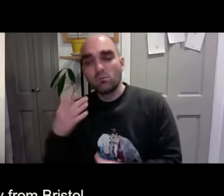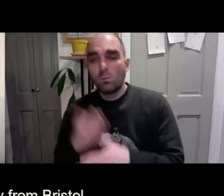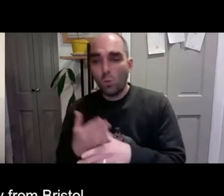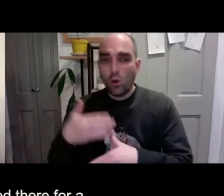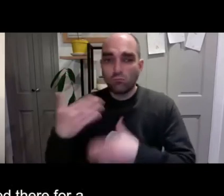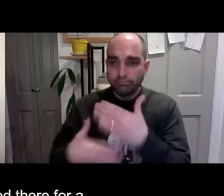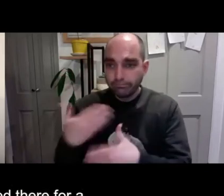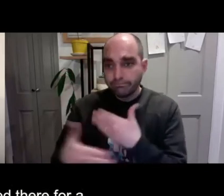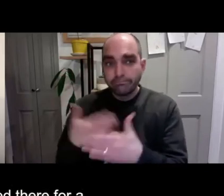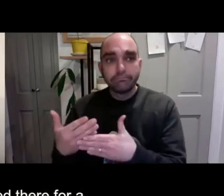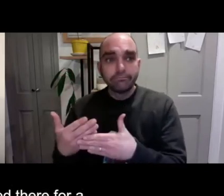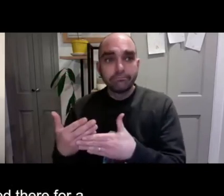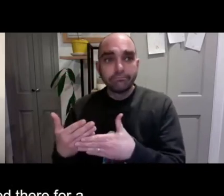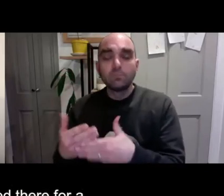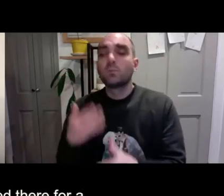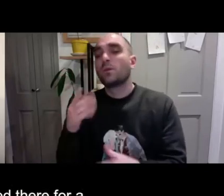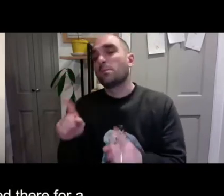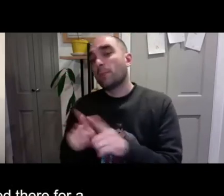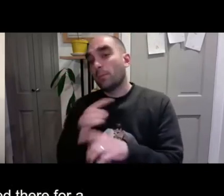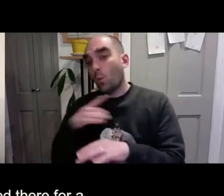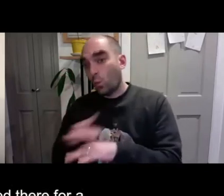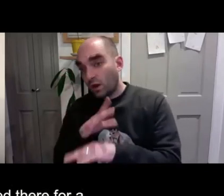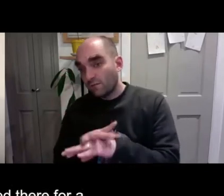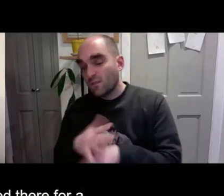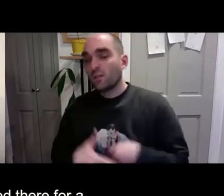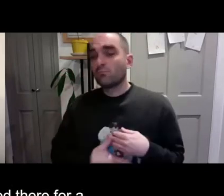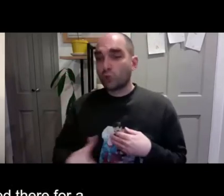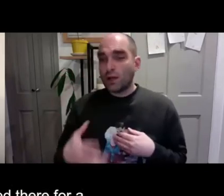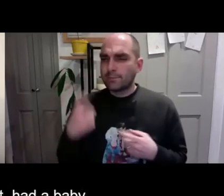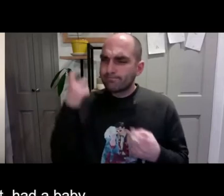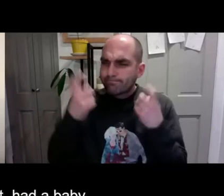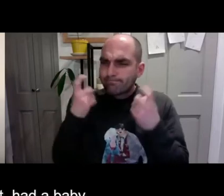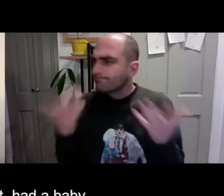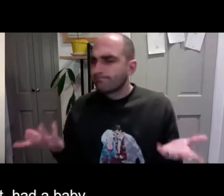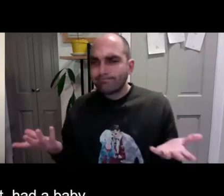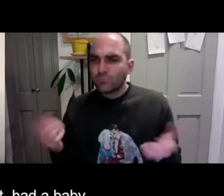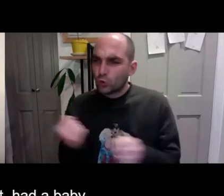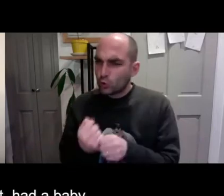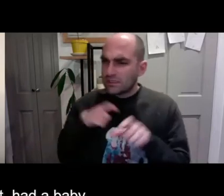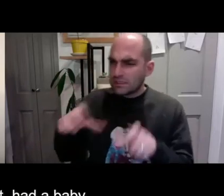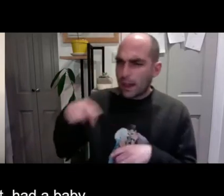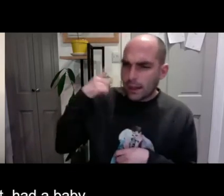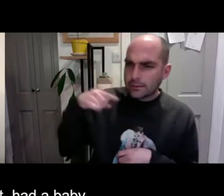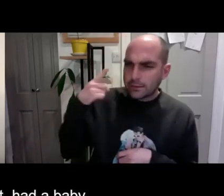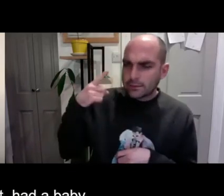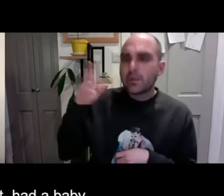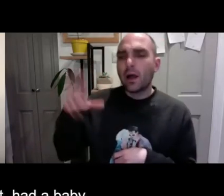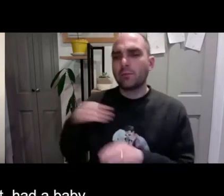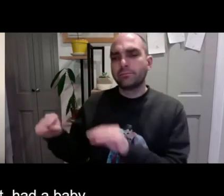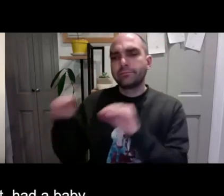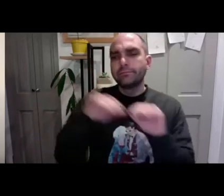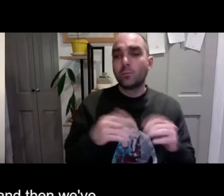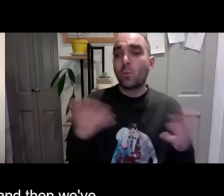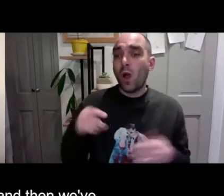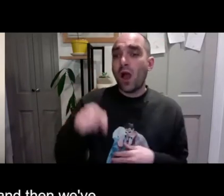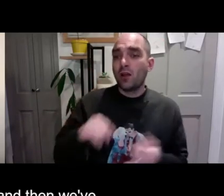Then I moved to London and I worked there for a long time. I met my wife. We got pregnant, had a baby,